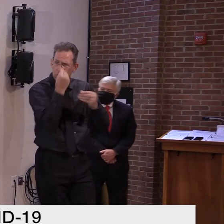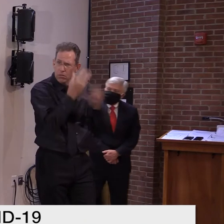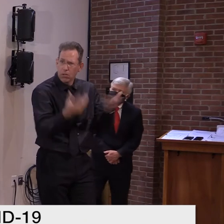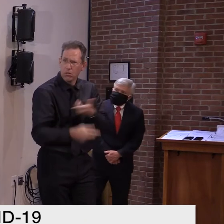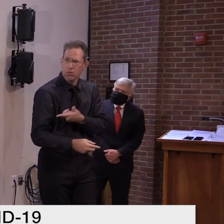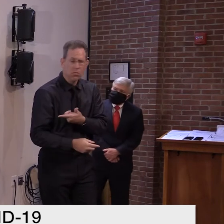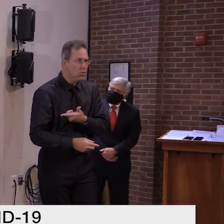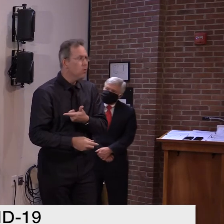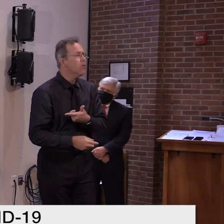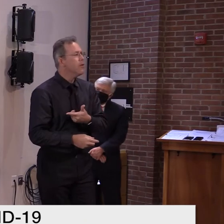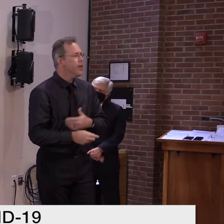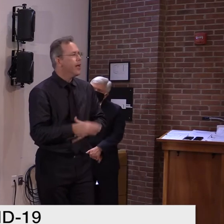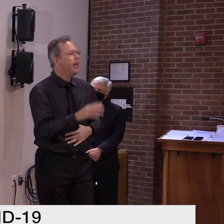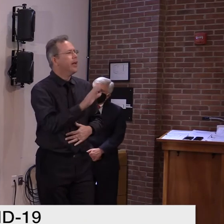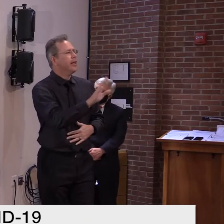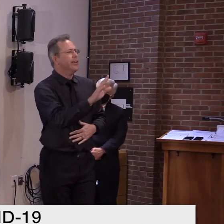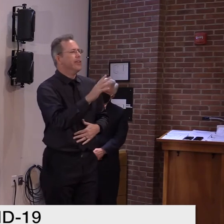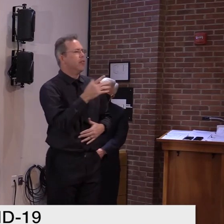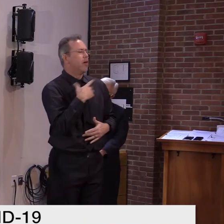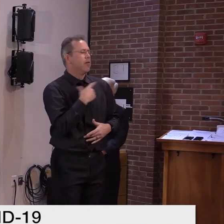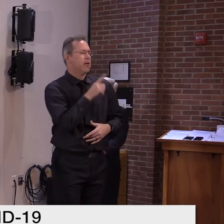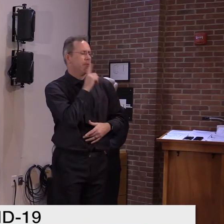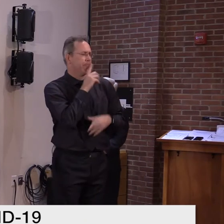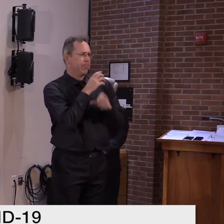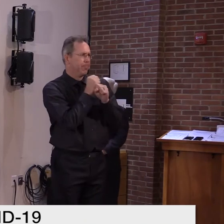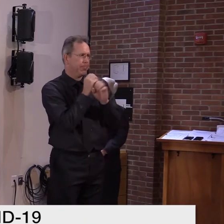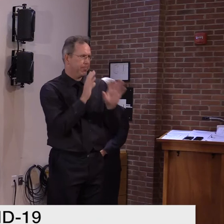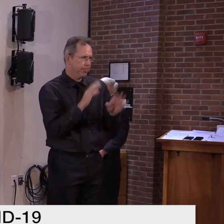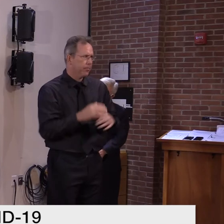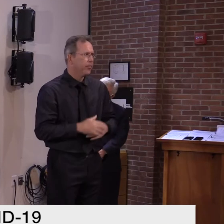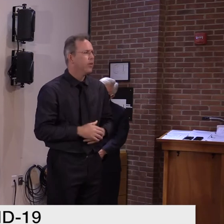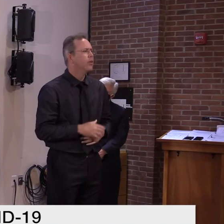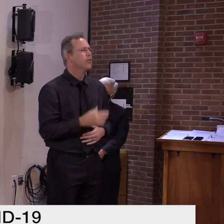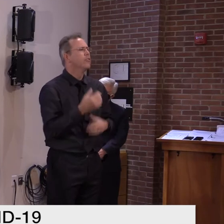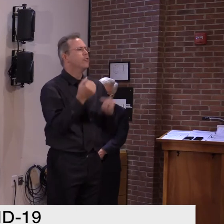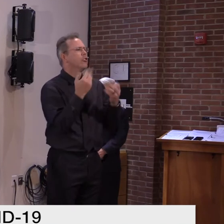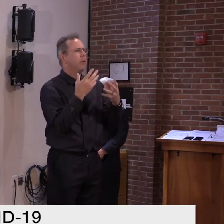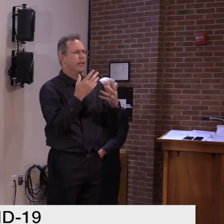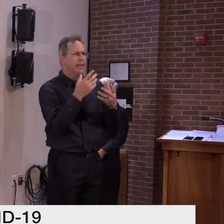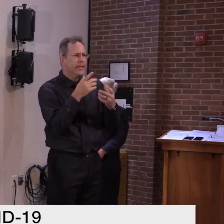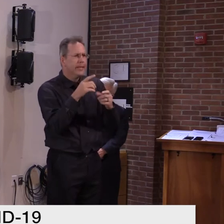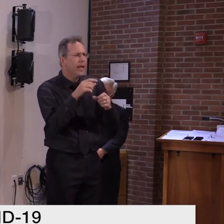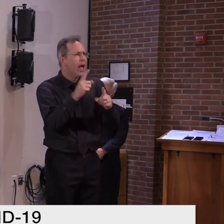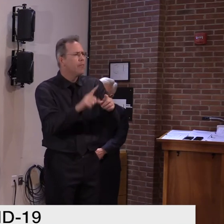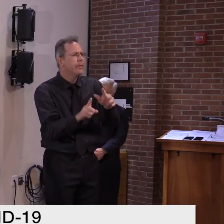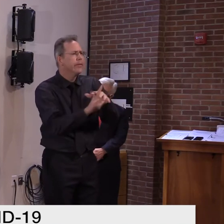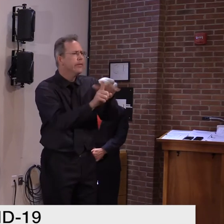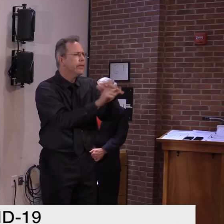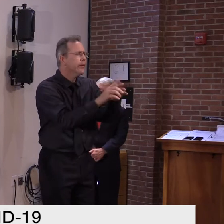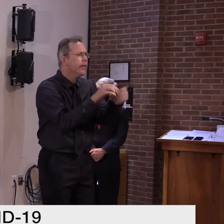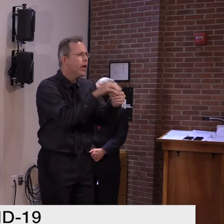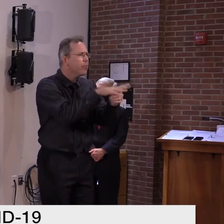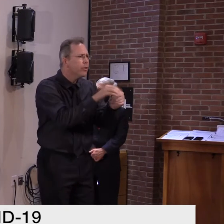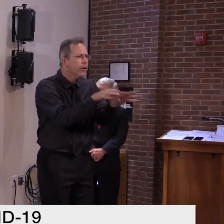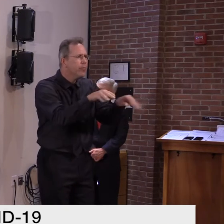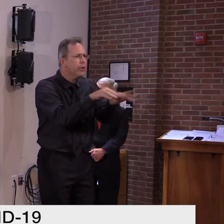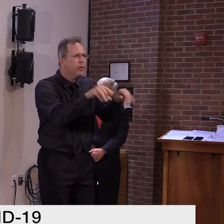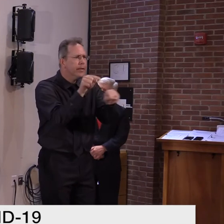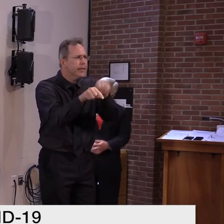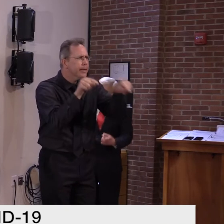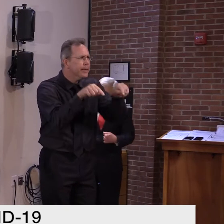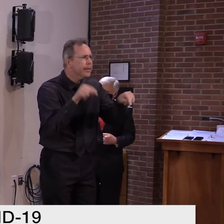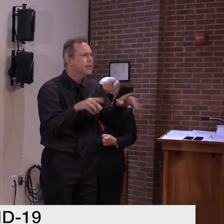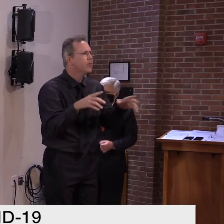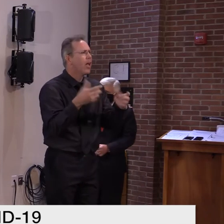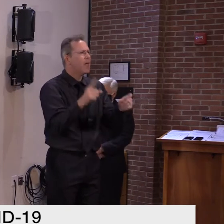so many situations, and they're developing moment to moment. We couldn't possibly stand here and, and go through them